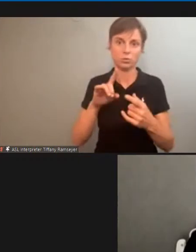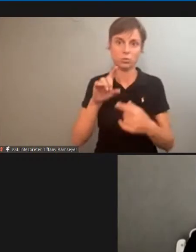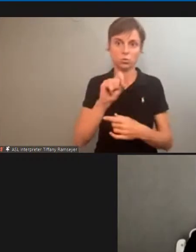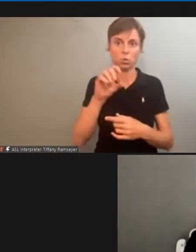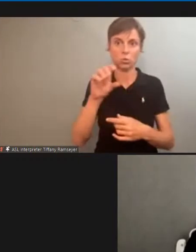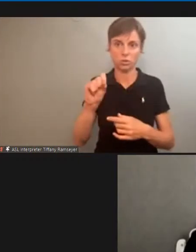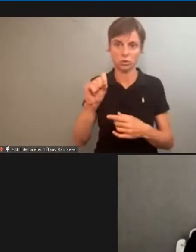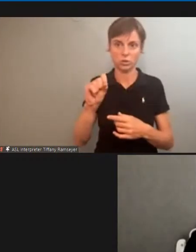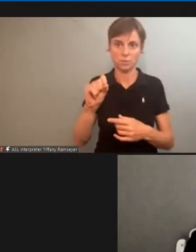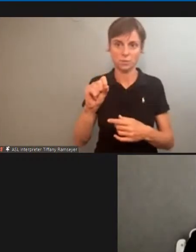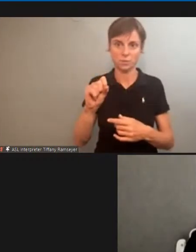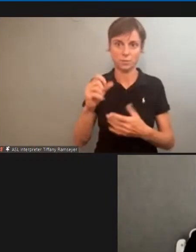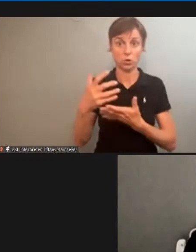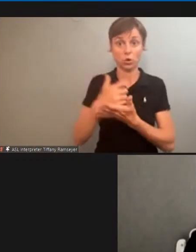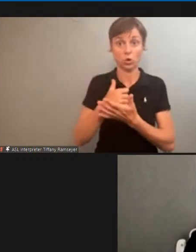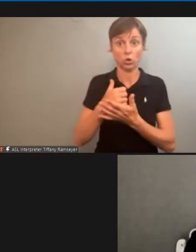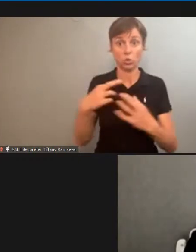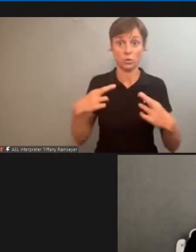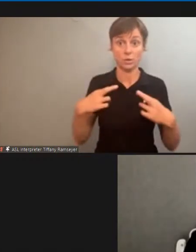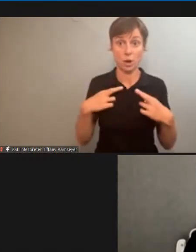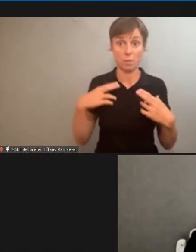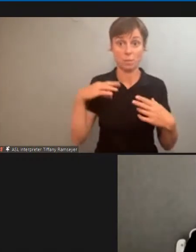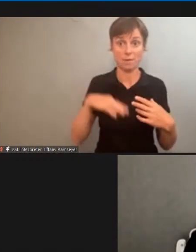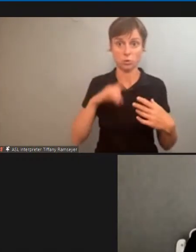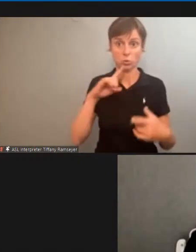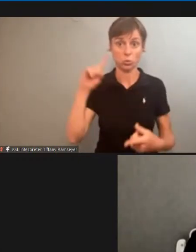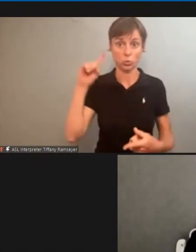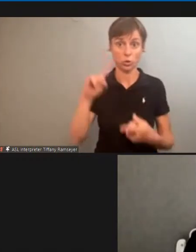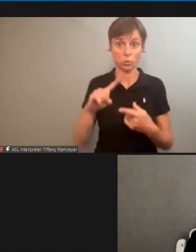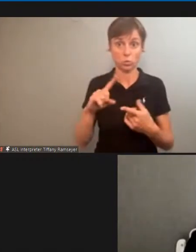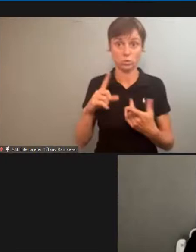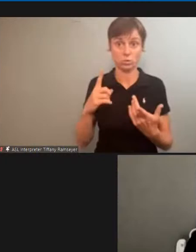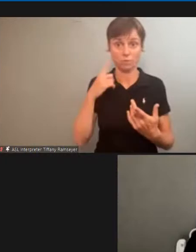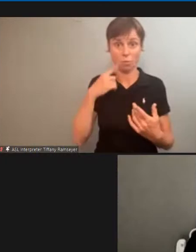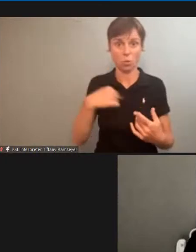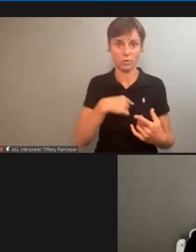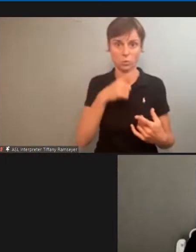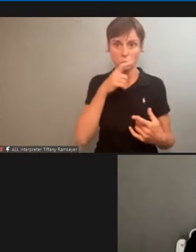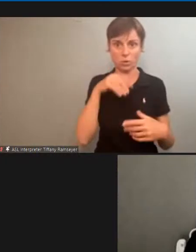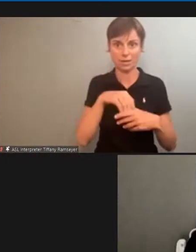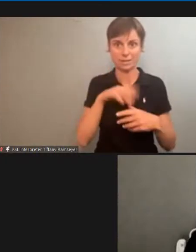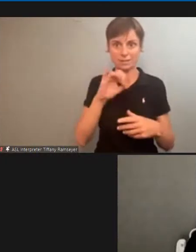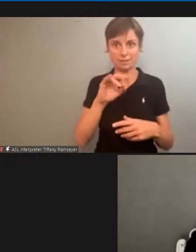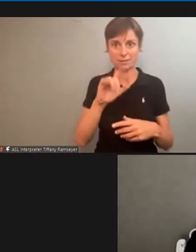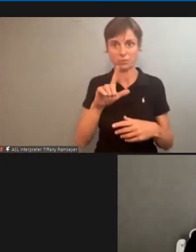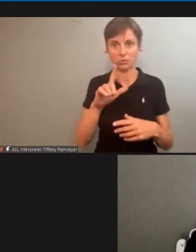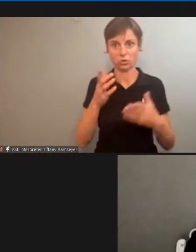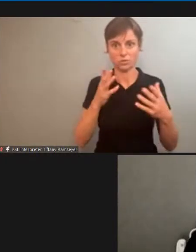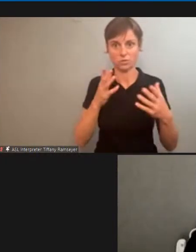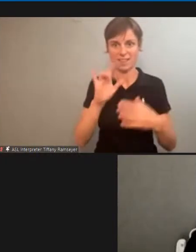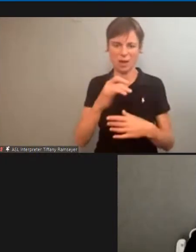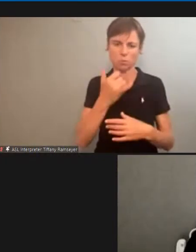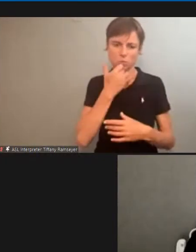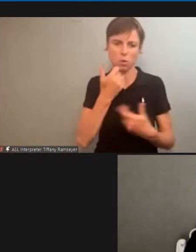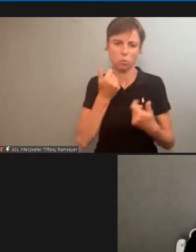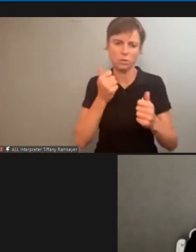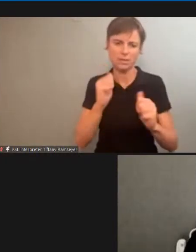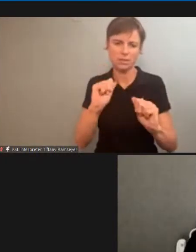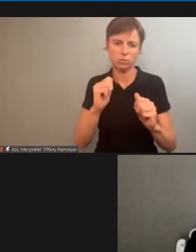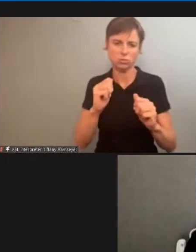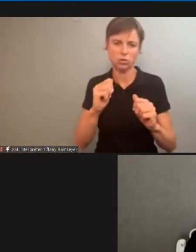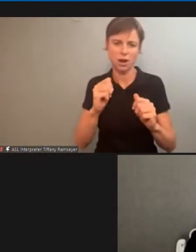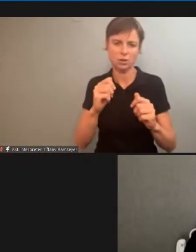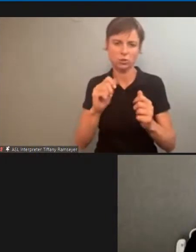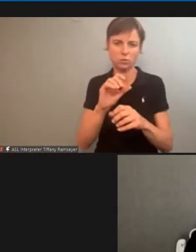earned Social Security retirement benefits were reduced for those of us who were in civil service that was wrong. So we're still trying to work on